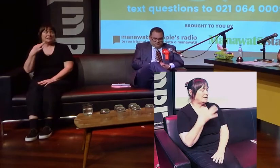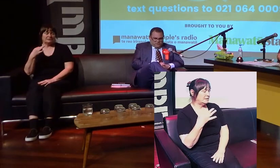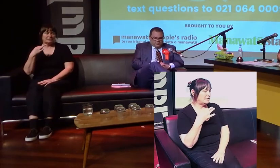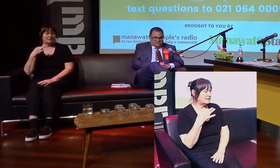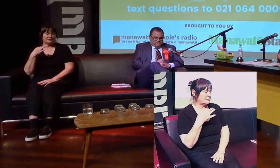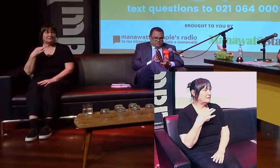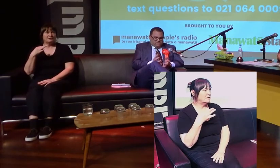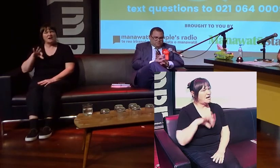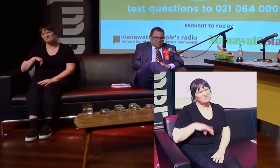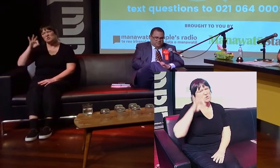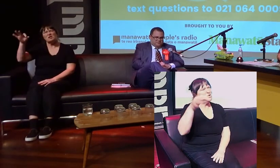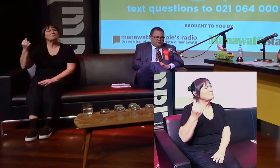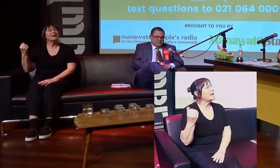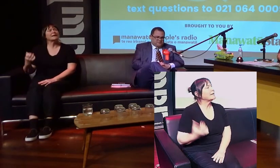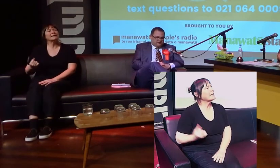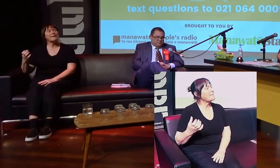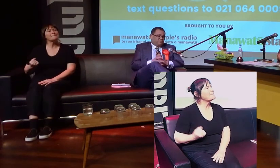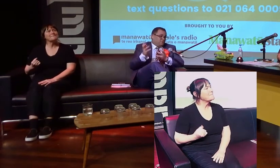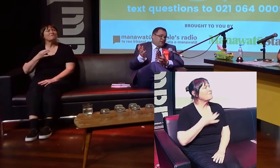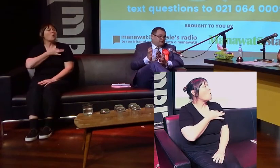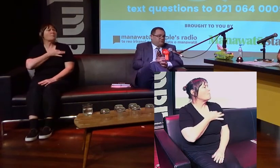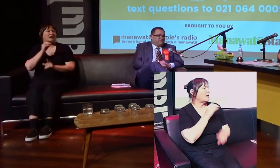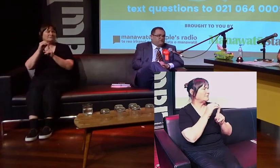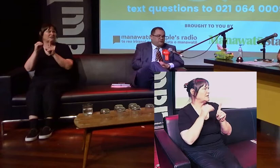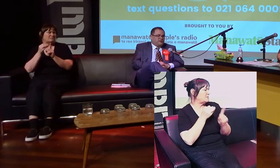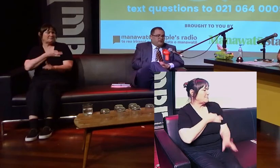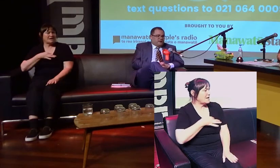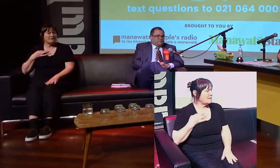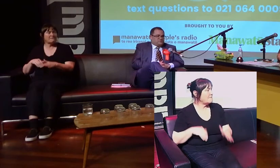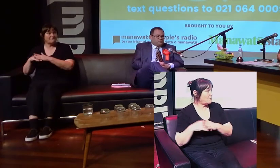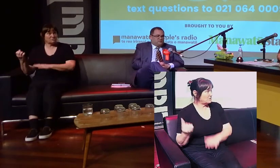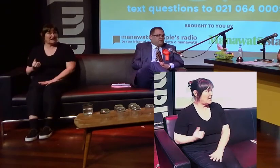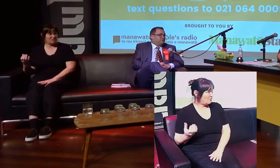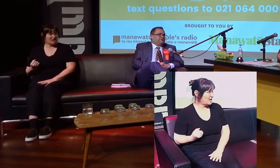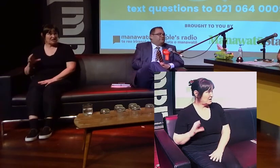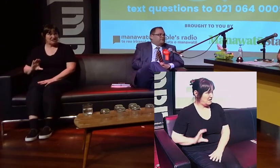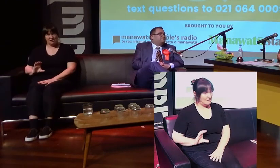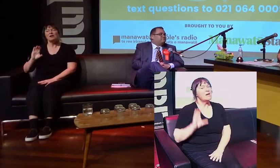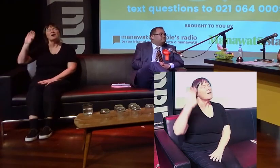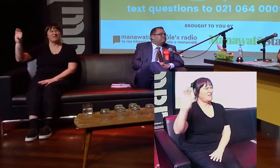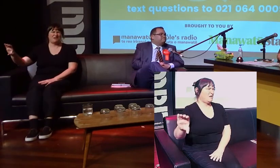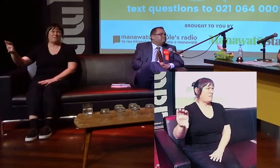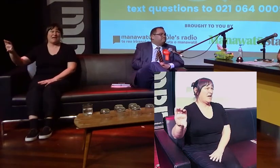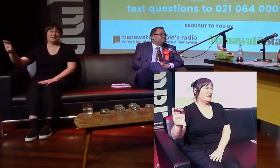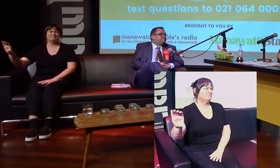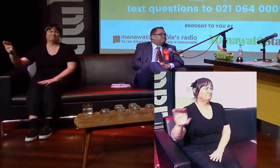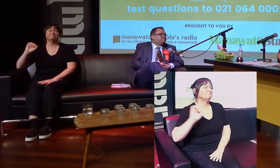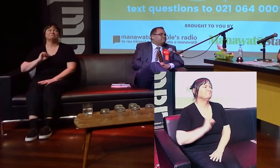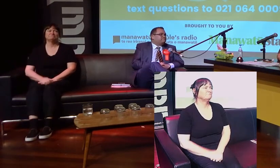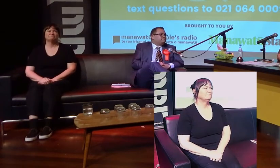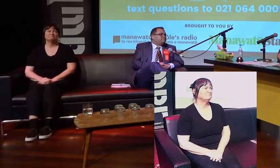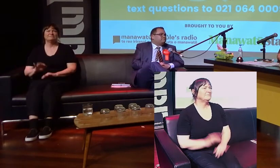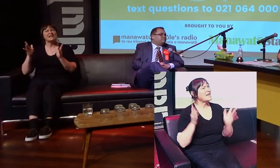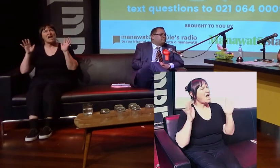donated or returned my Deputy Mayor's salary, my full Council salary actually, to the Mayoral Relief Fund. That's